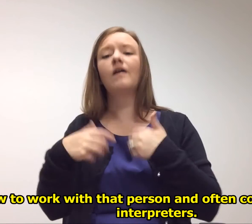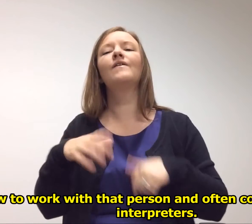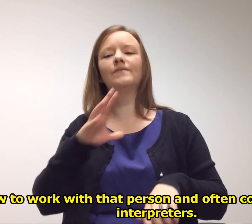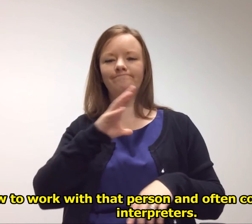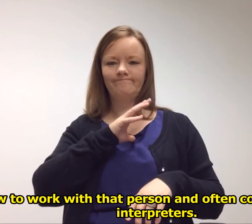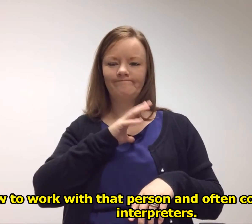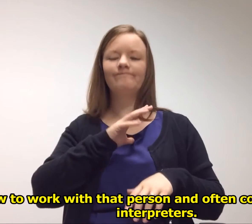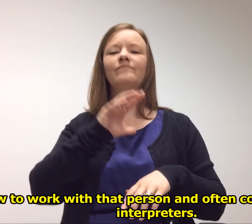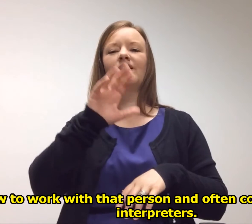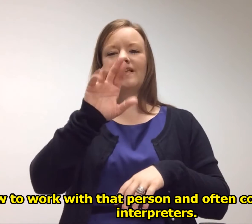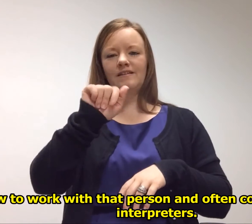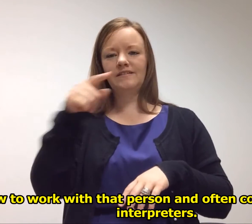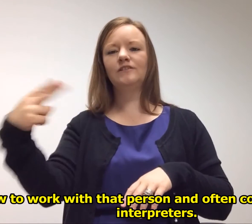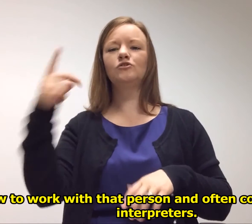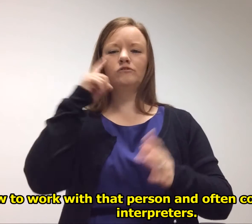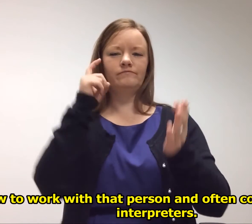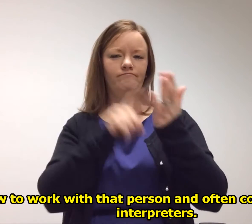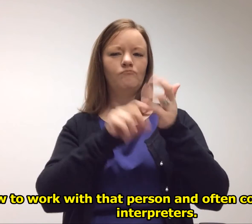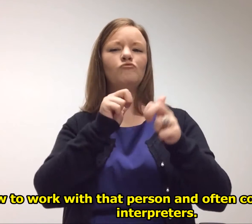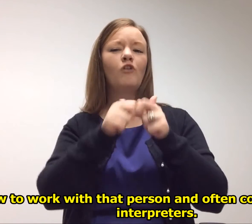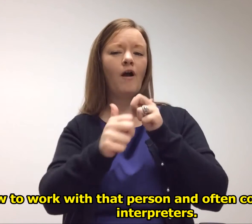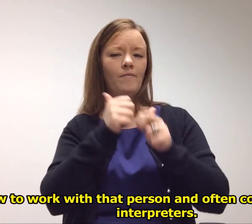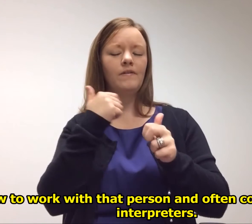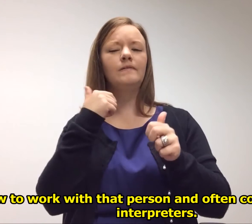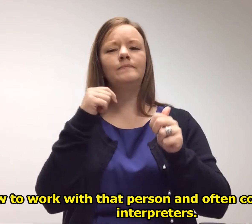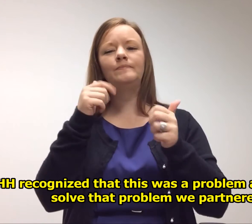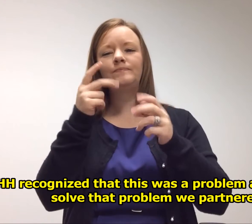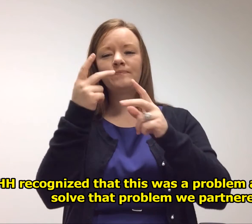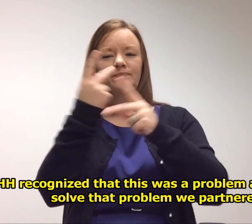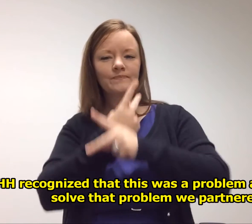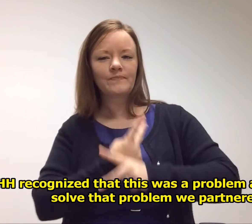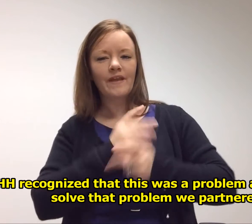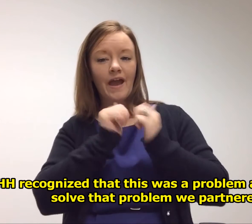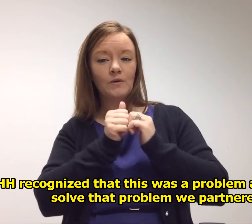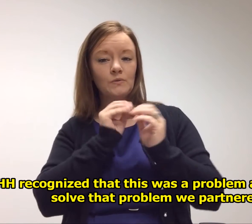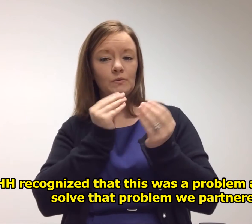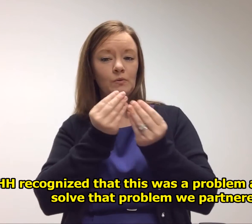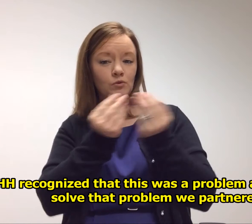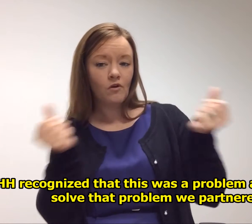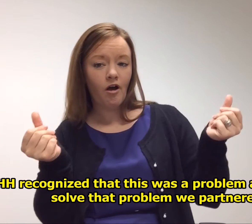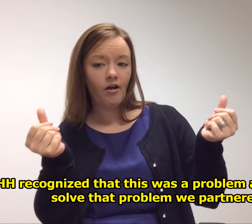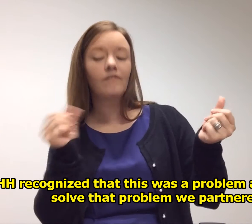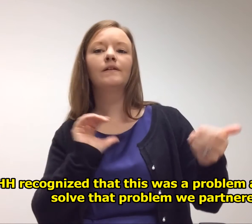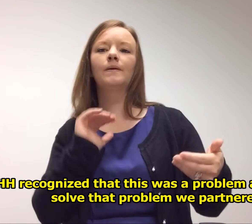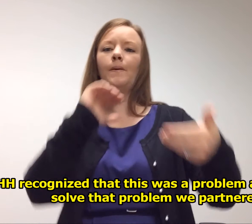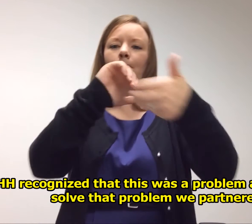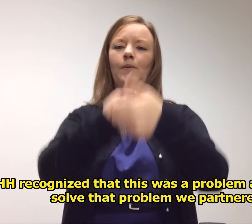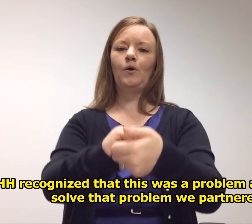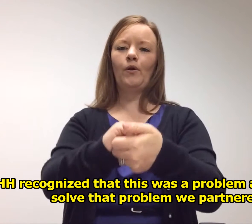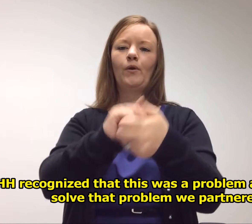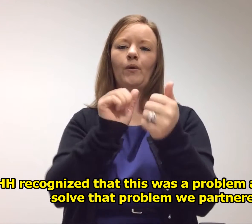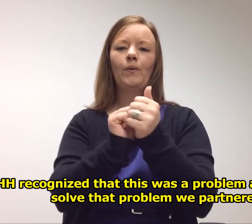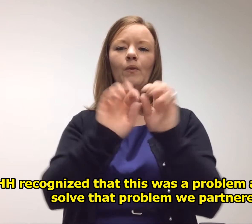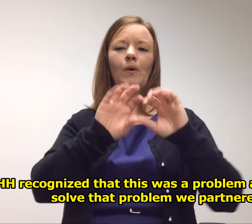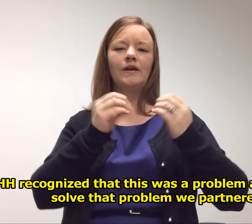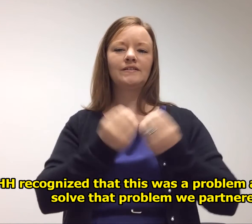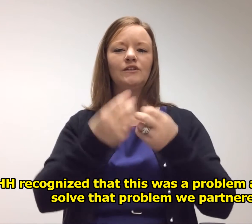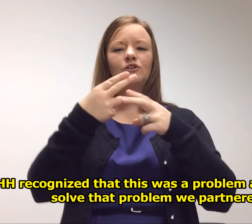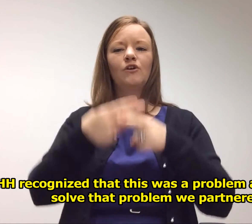with that person, and often couldn't afford interpreters. ACDHH recognized that this was a problem, and in order to solve that problem,